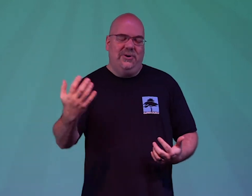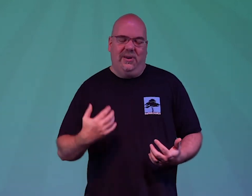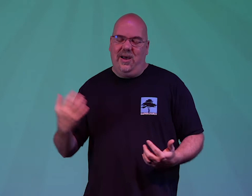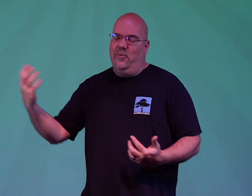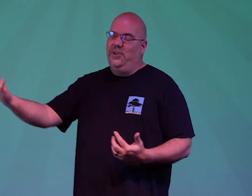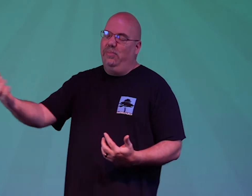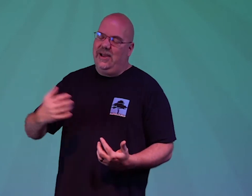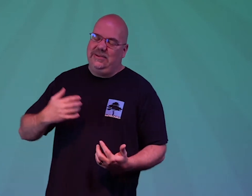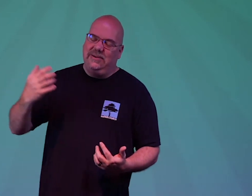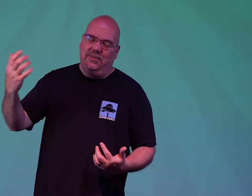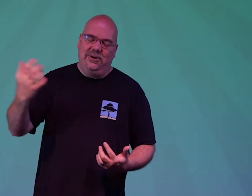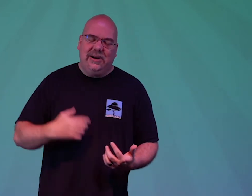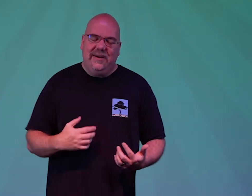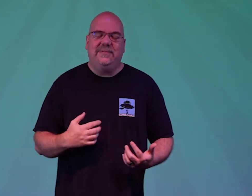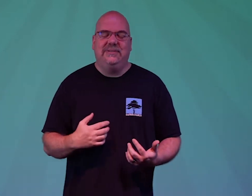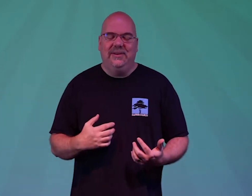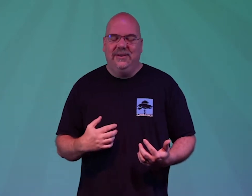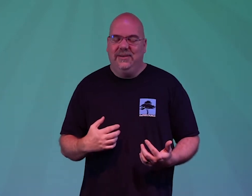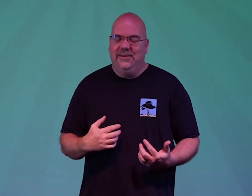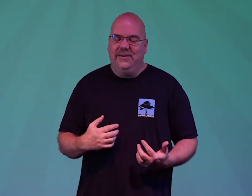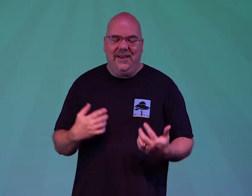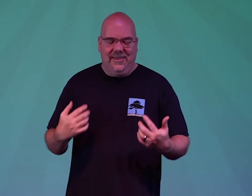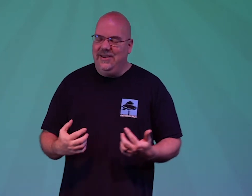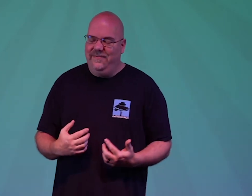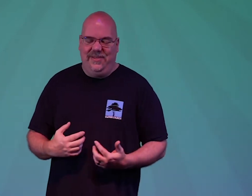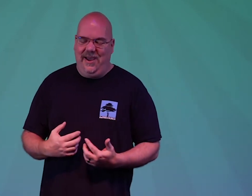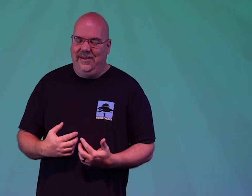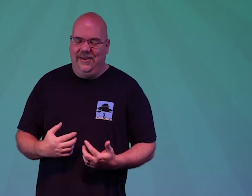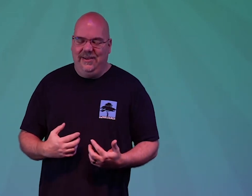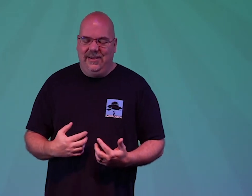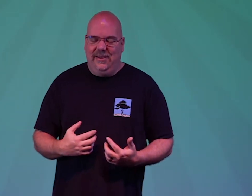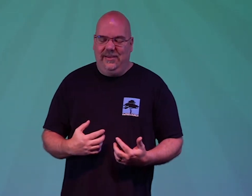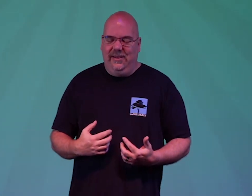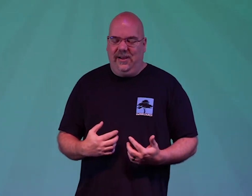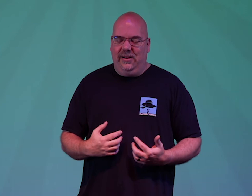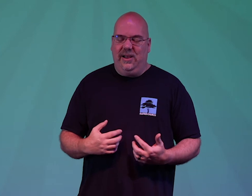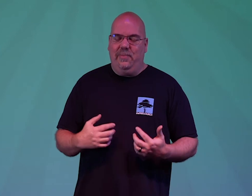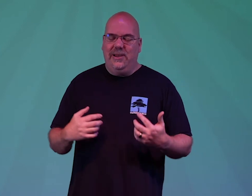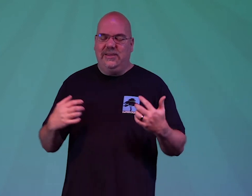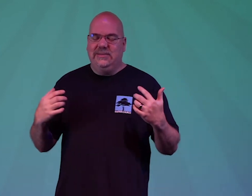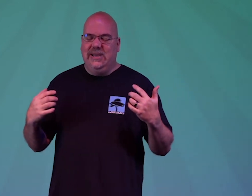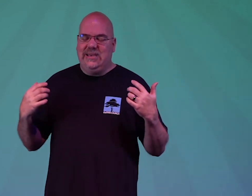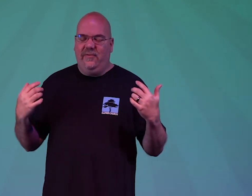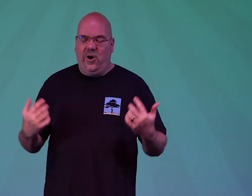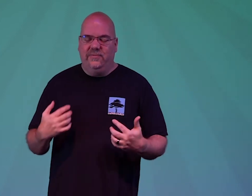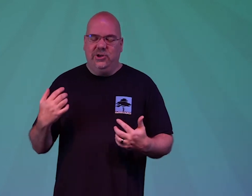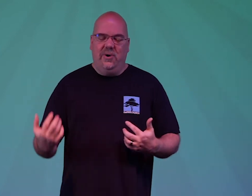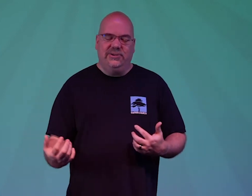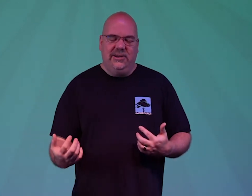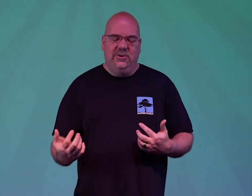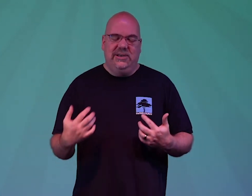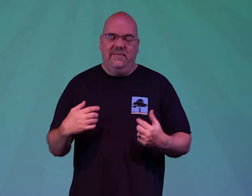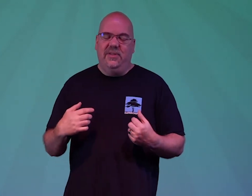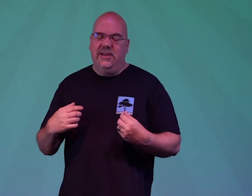grace and with your love and with your blessings and with your gifts god thank you for that god i pray that these kids have a heart